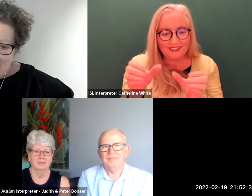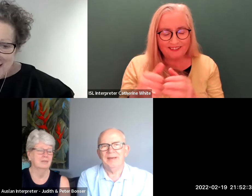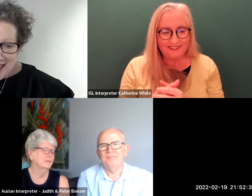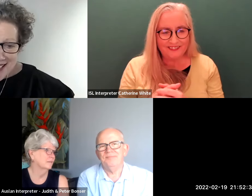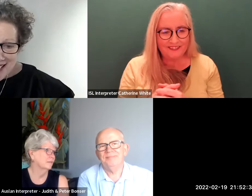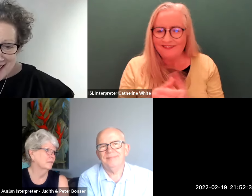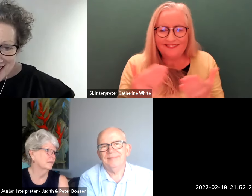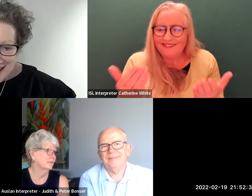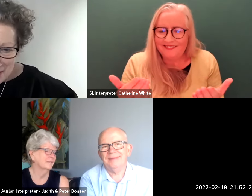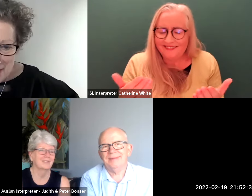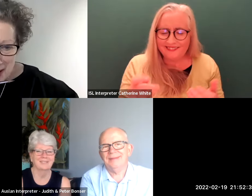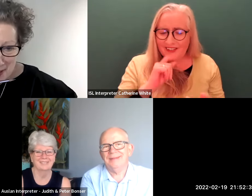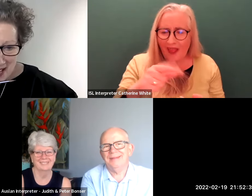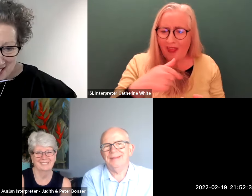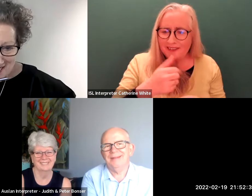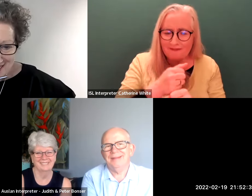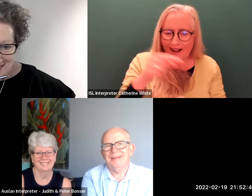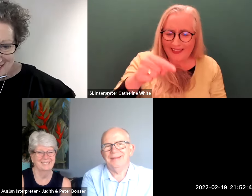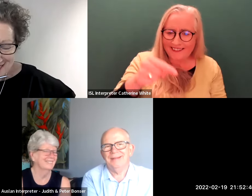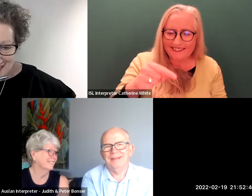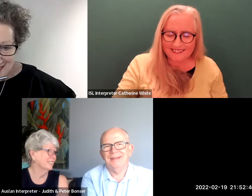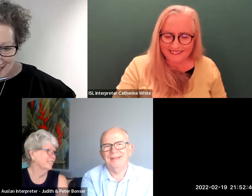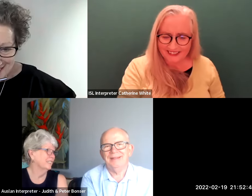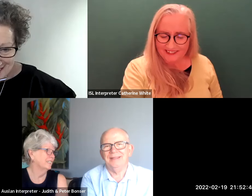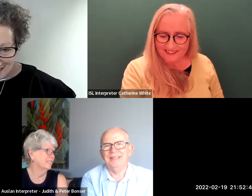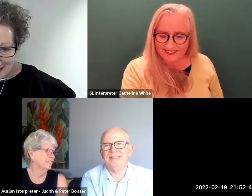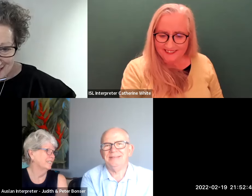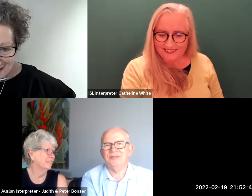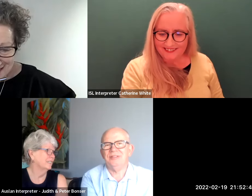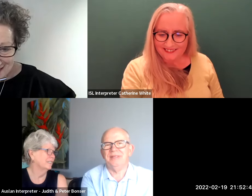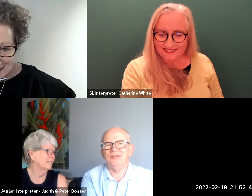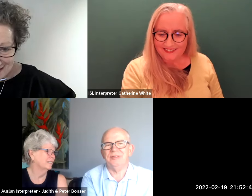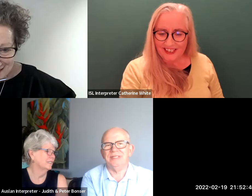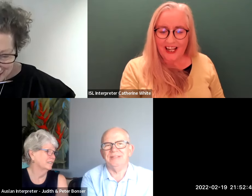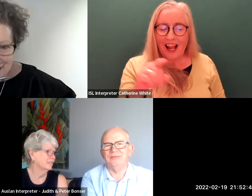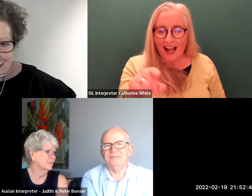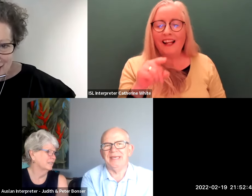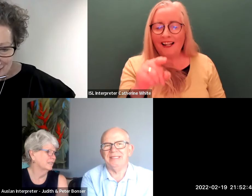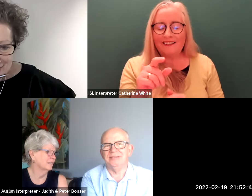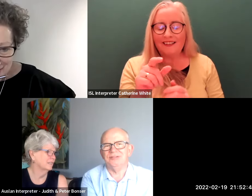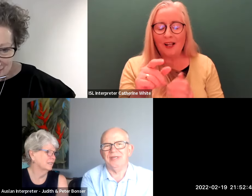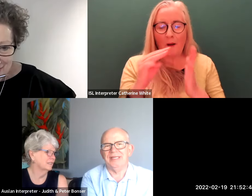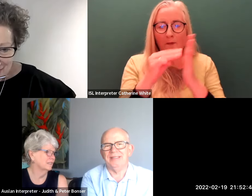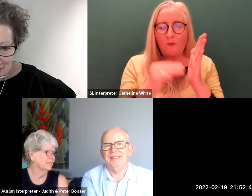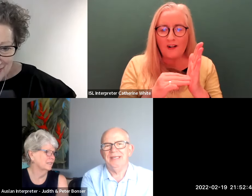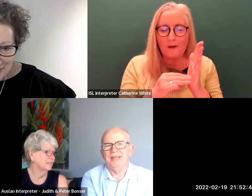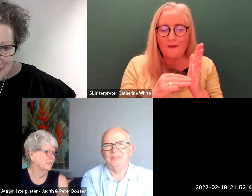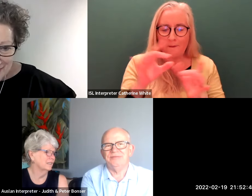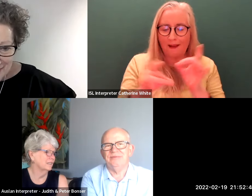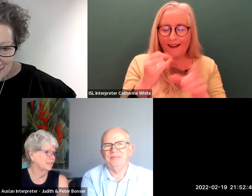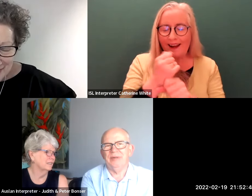just just tell us a little bit about that yeah it's a documentary that was made in australia